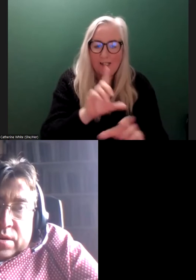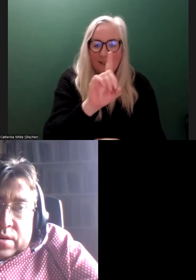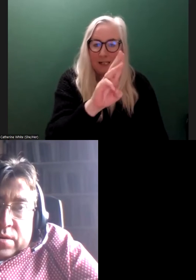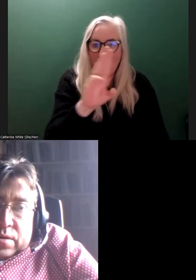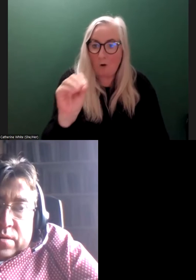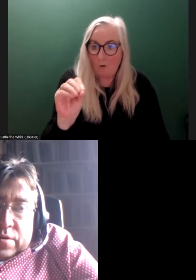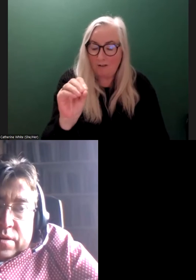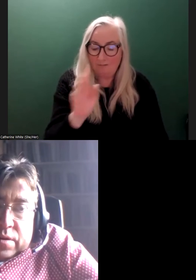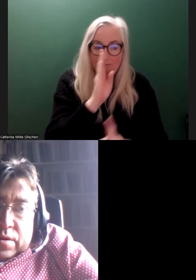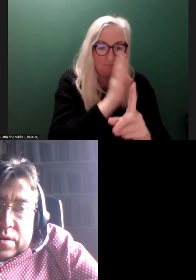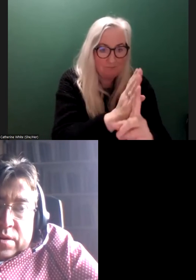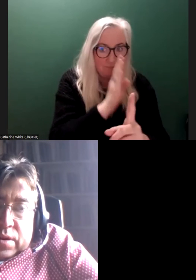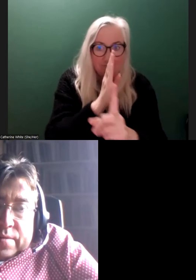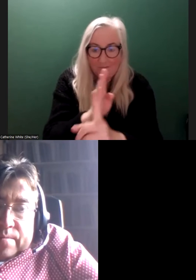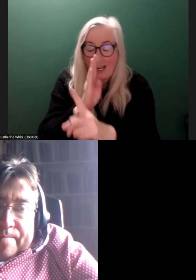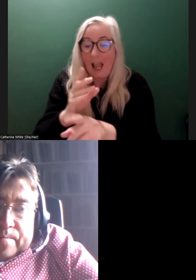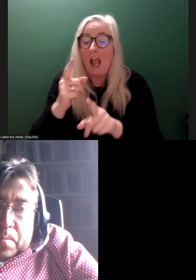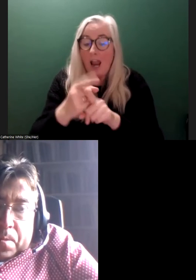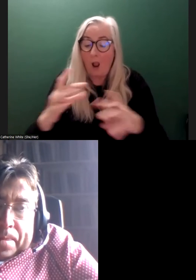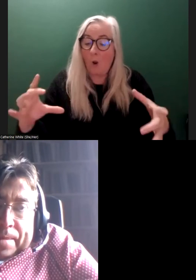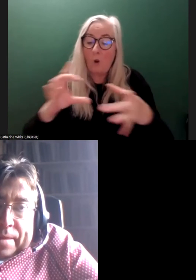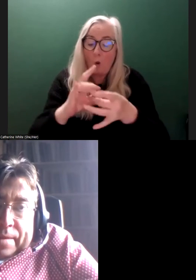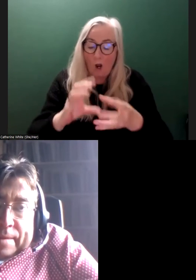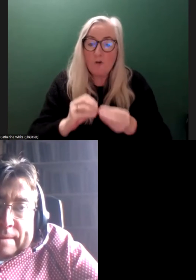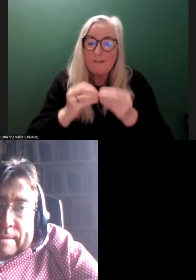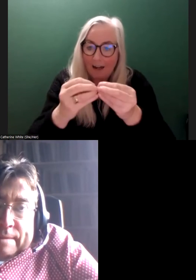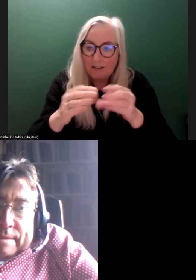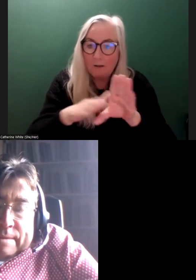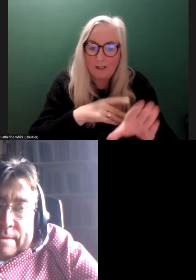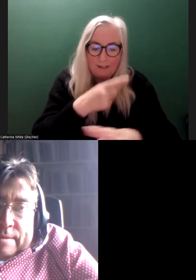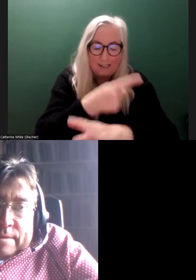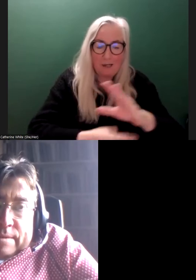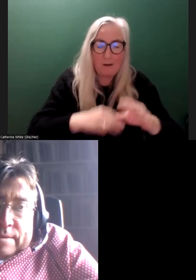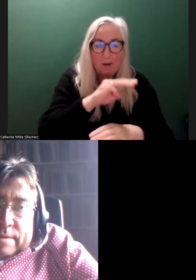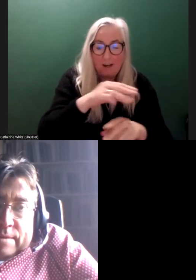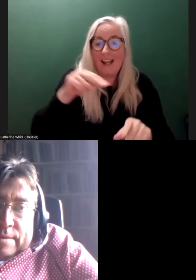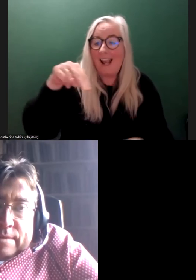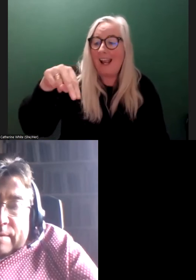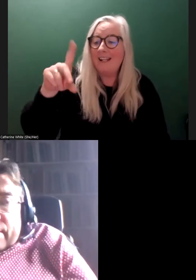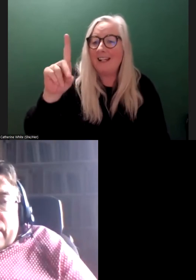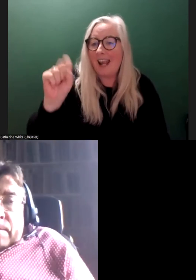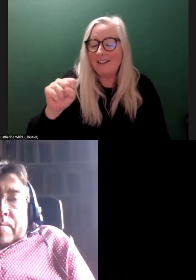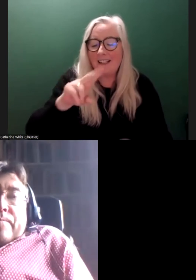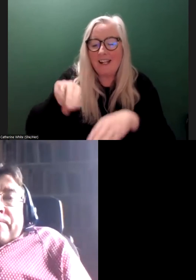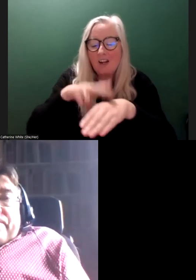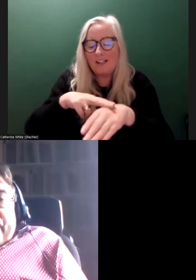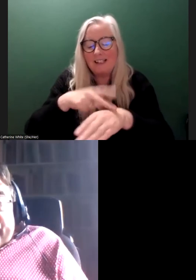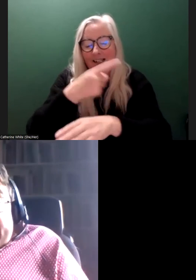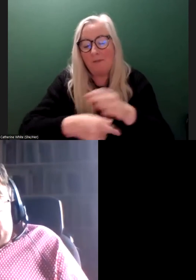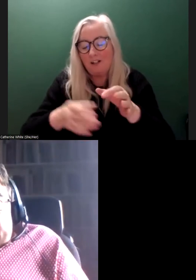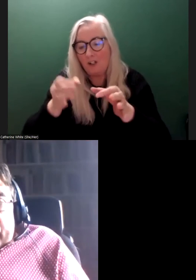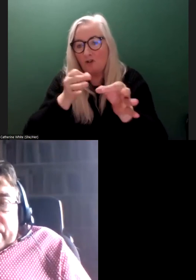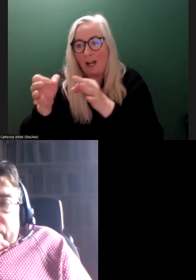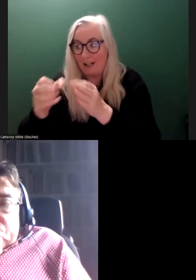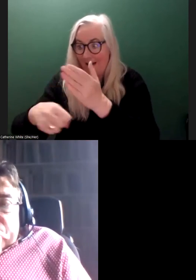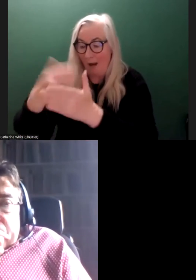and co-create with disabled people's organisations. The NDS, the National Disability Strategy has been redeveloped now, and I think this